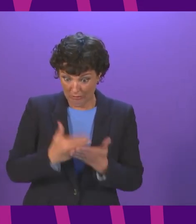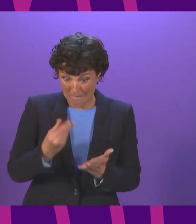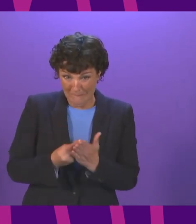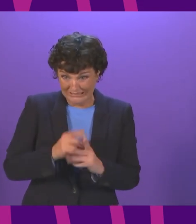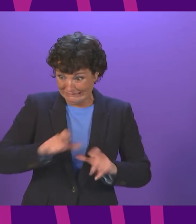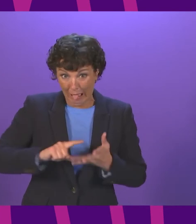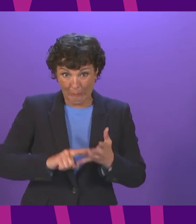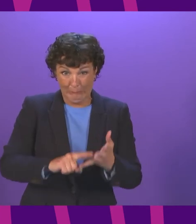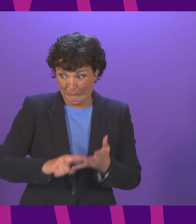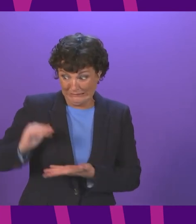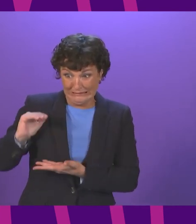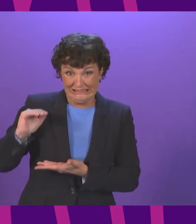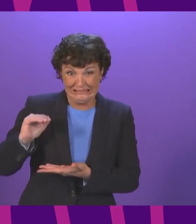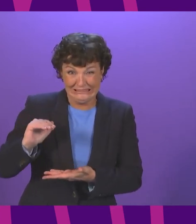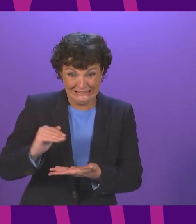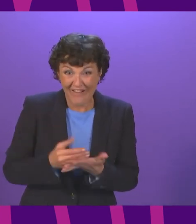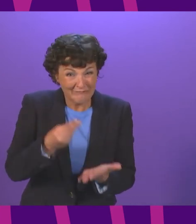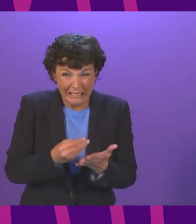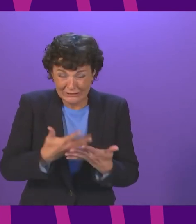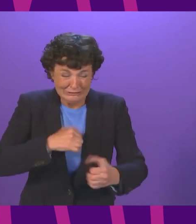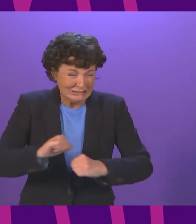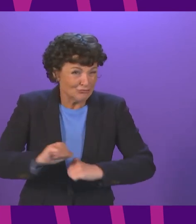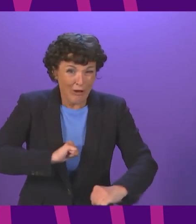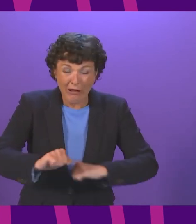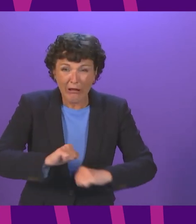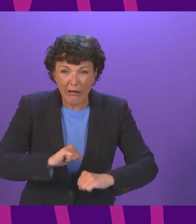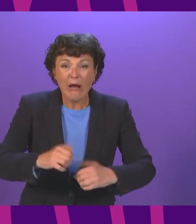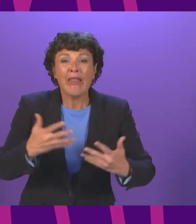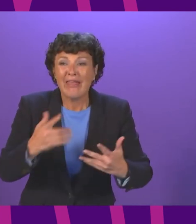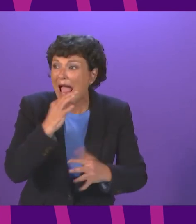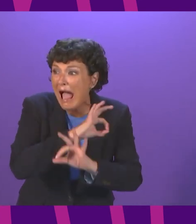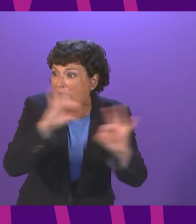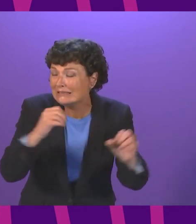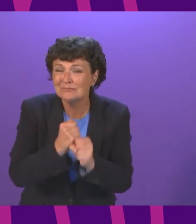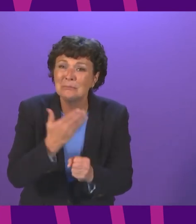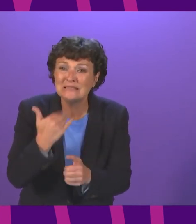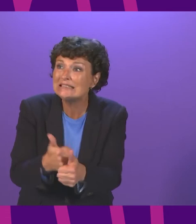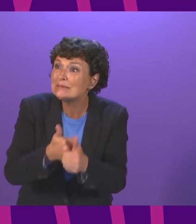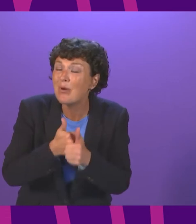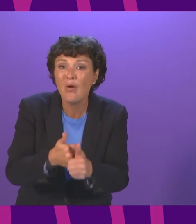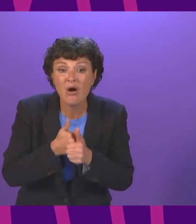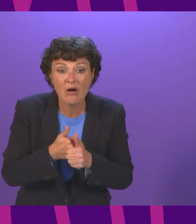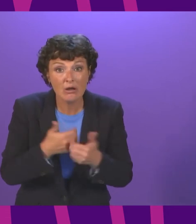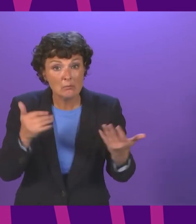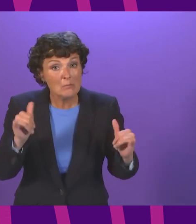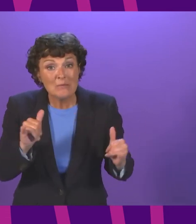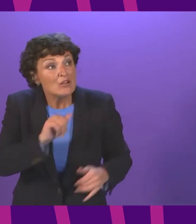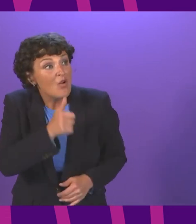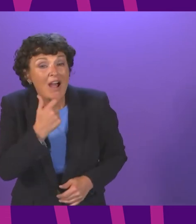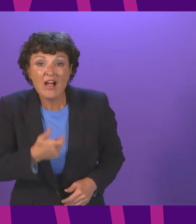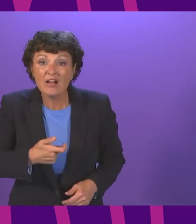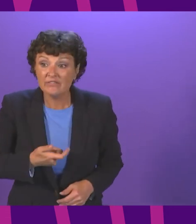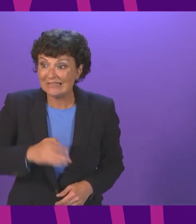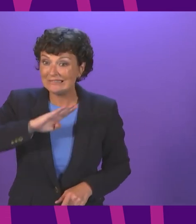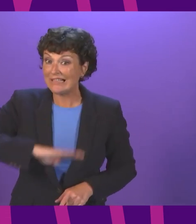and in such a dire financial position that were then seeking support from government might not have satisfactory